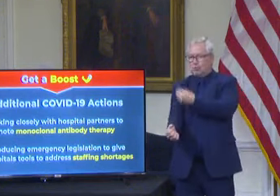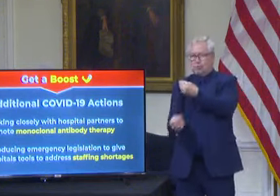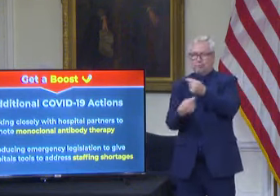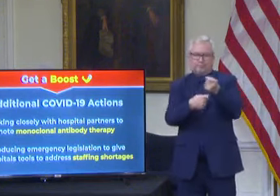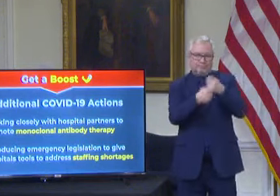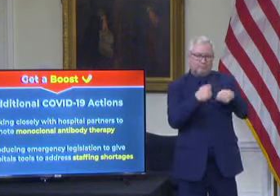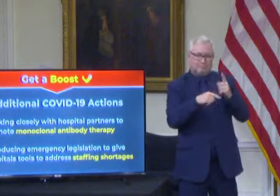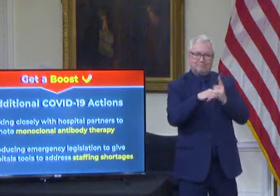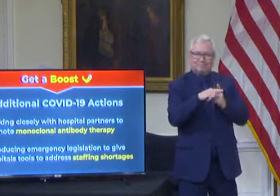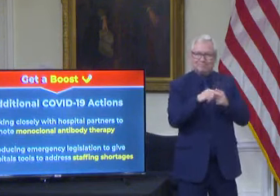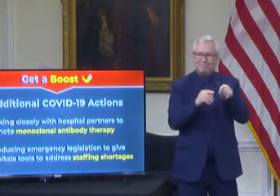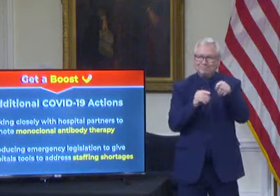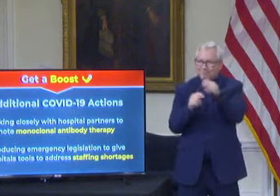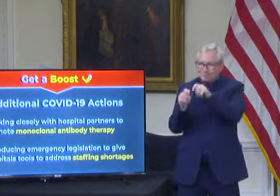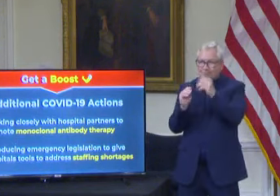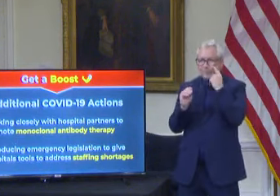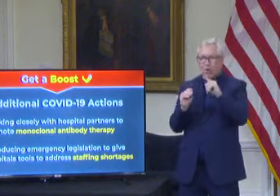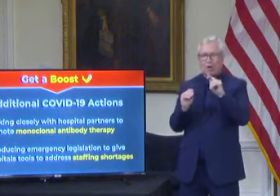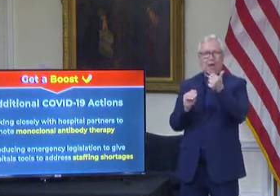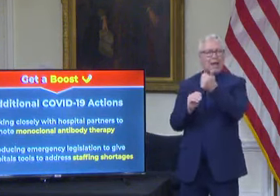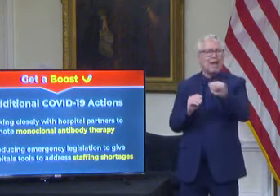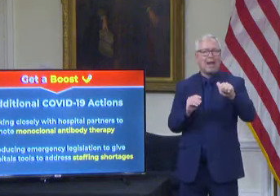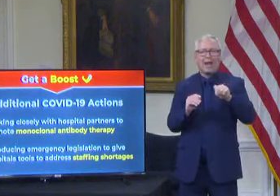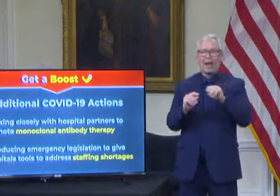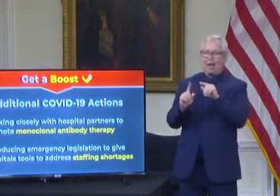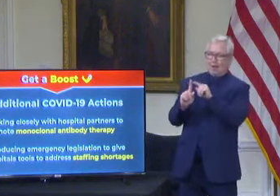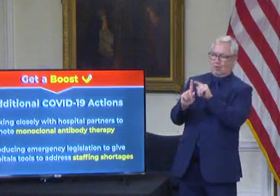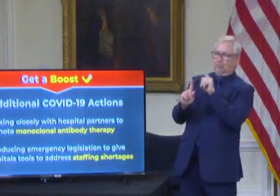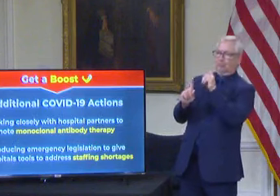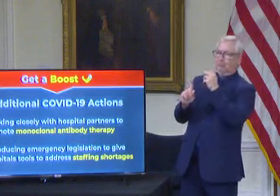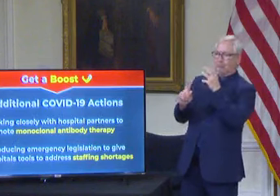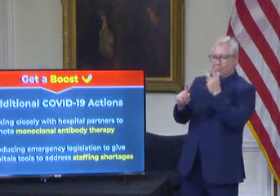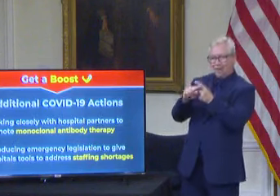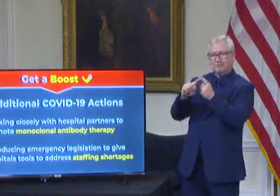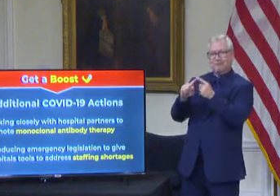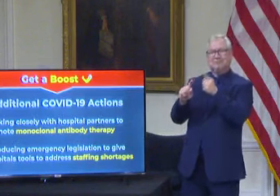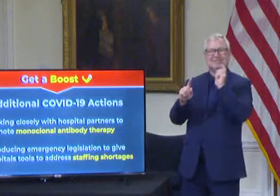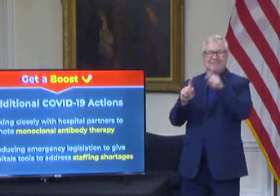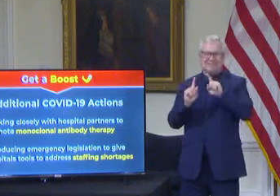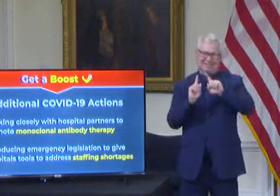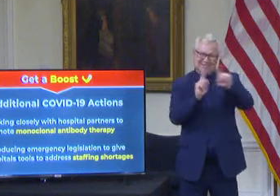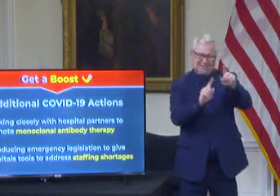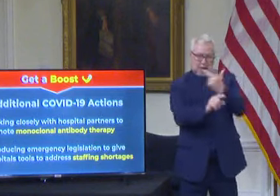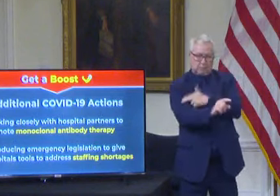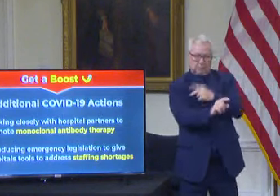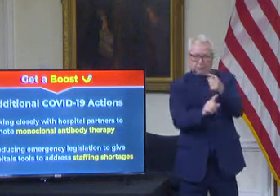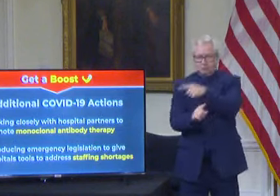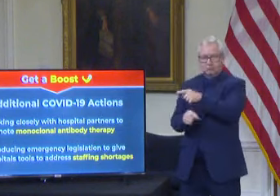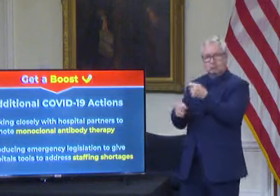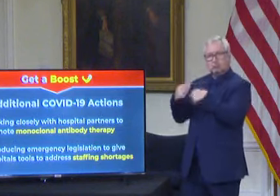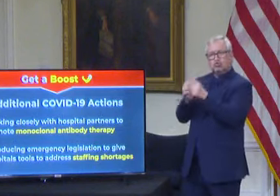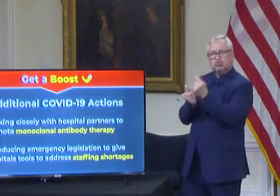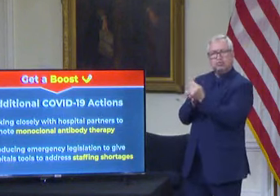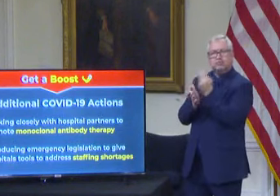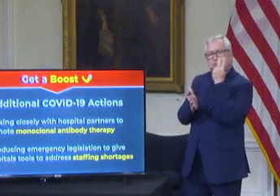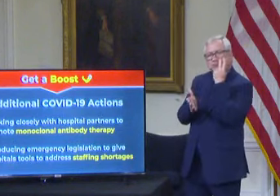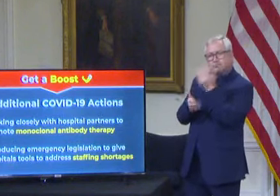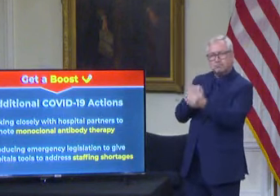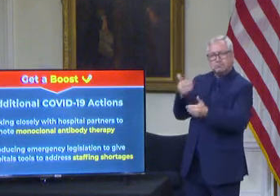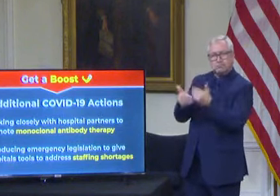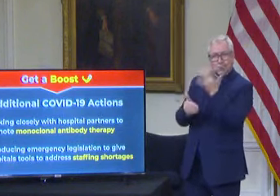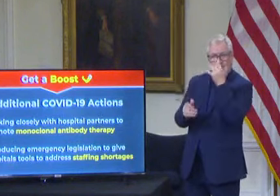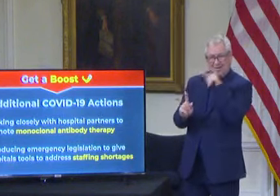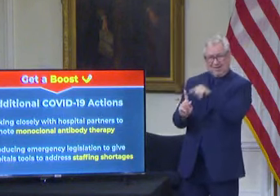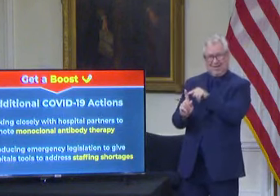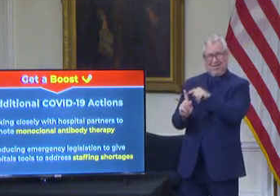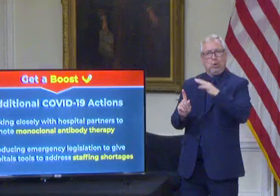of the first things that you should consider doing before having to go to the hospital when by then it may already be too late.